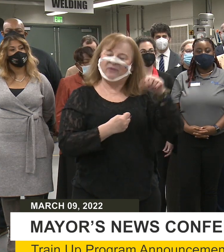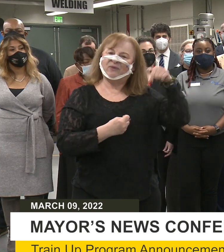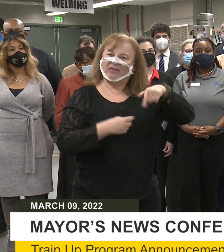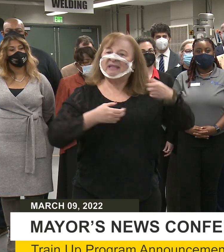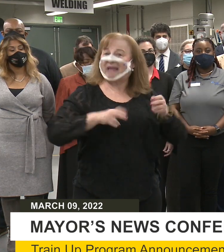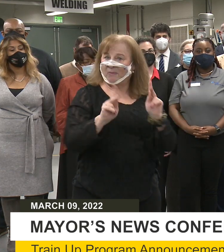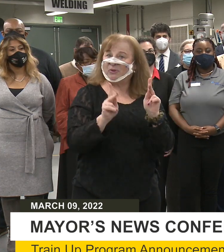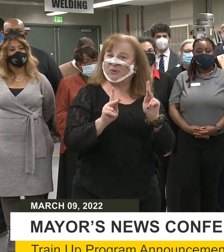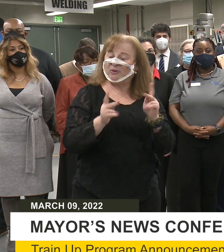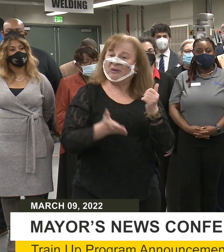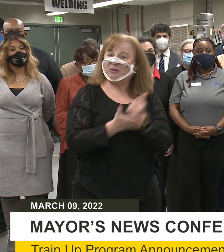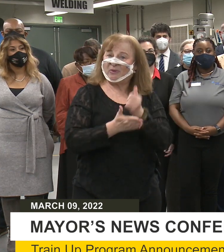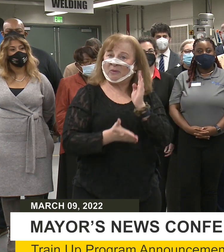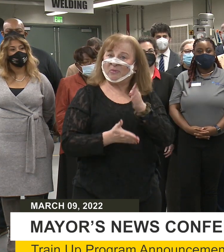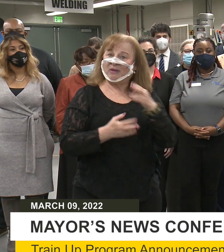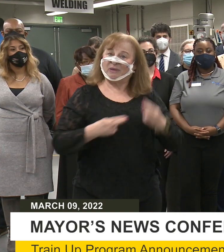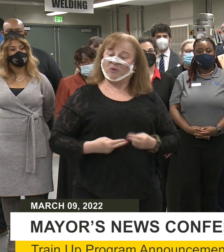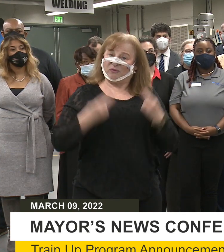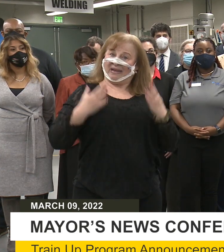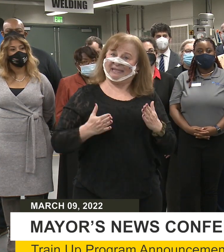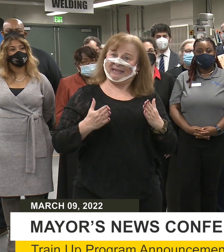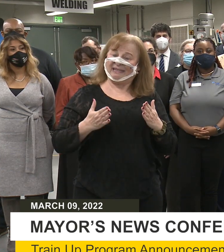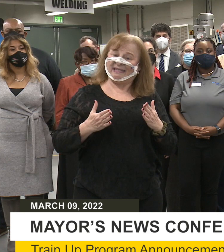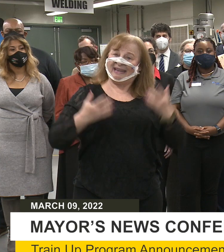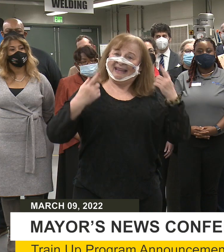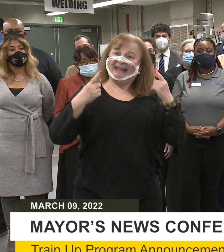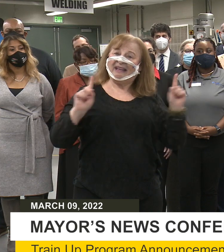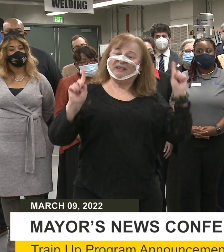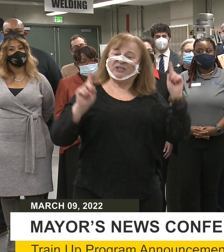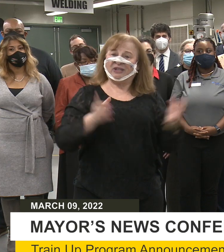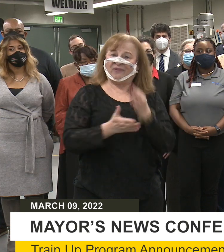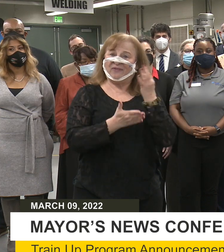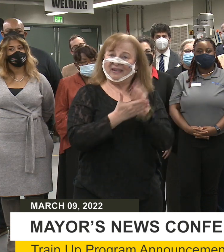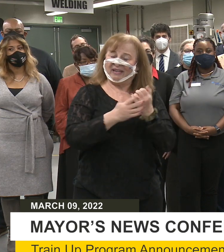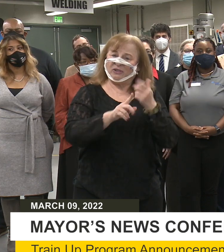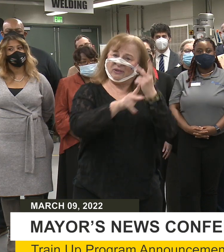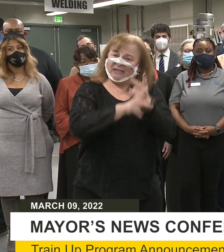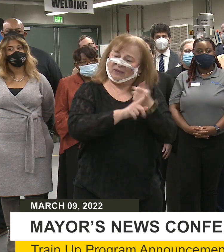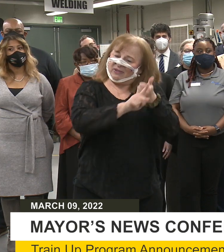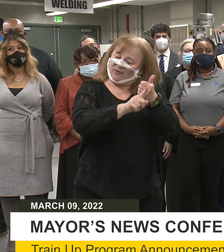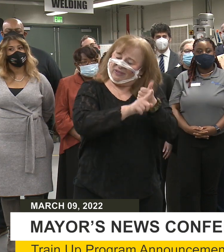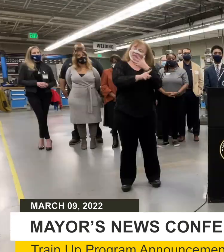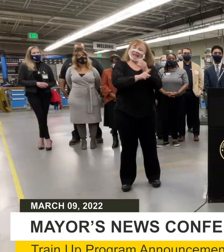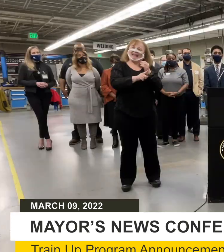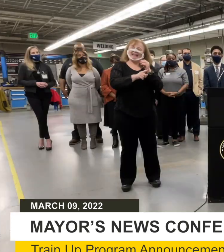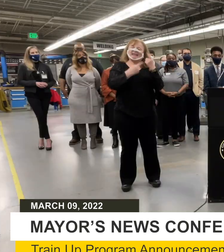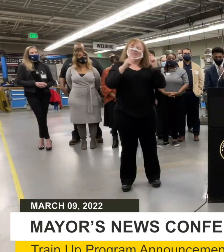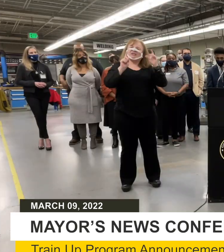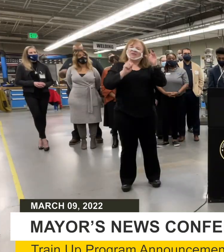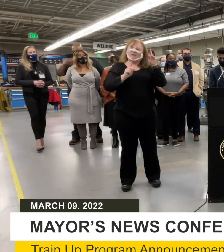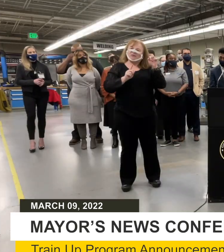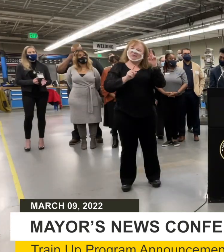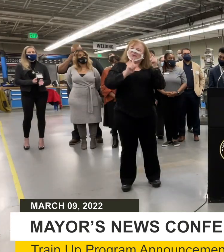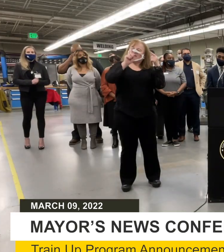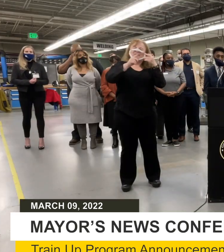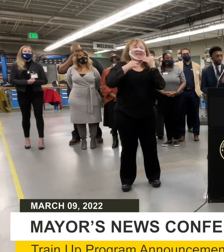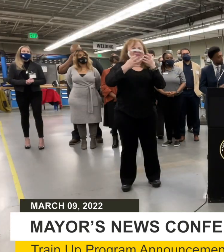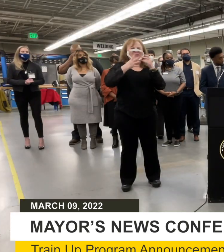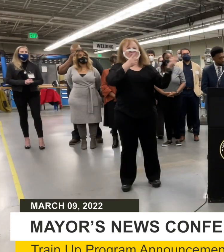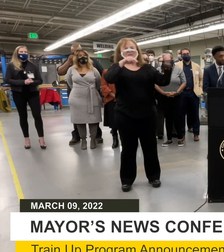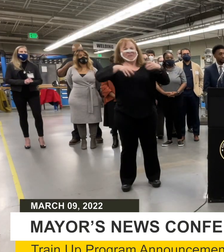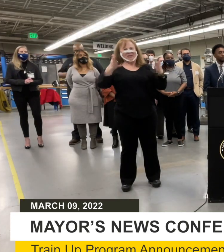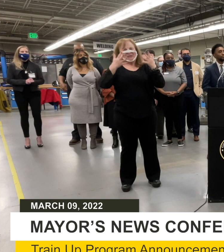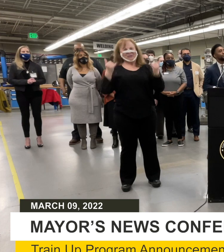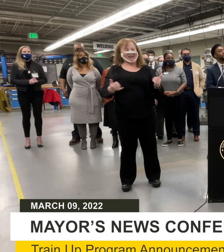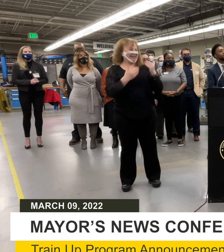opportunity to help Baltimore residents achieve financial self-sufficiency and achieve their career goals. So thank you so much for being here